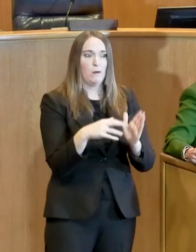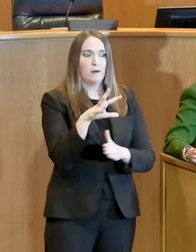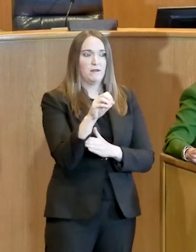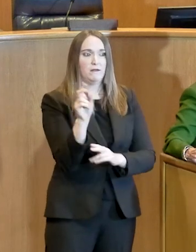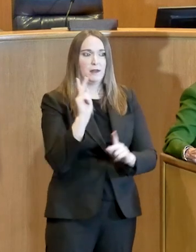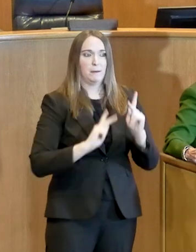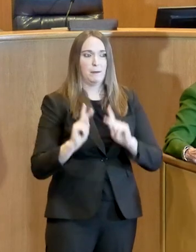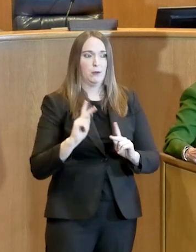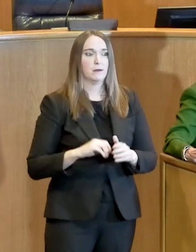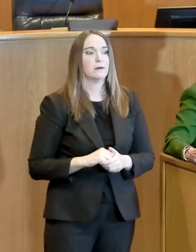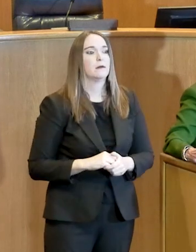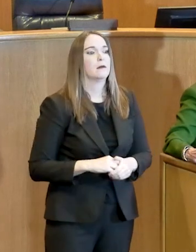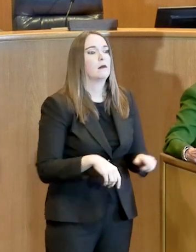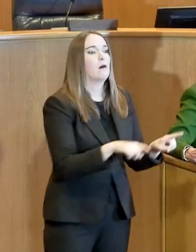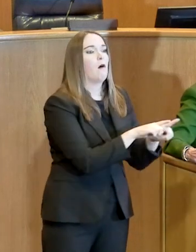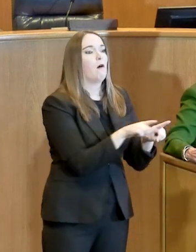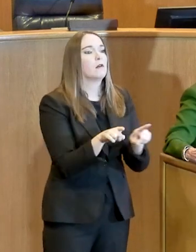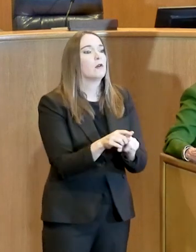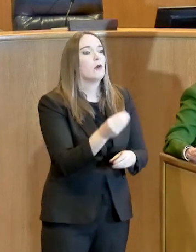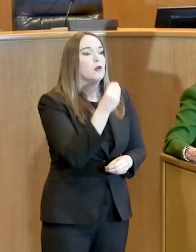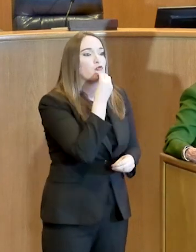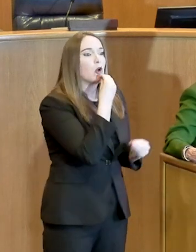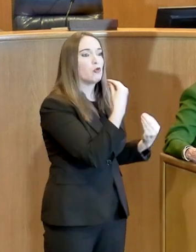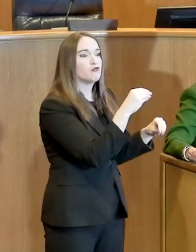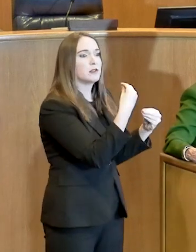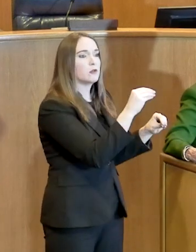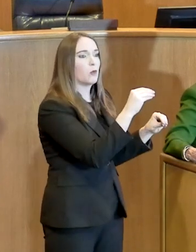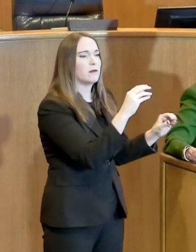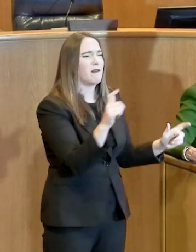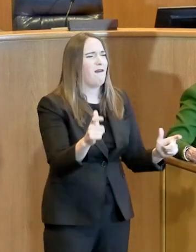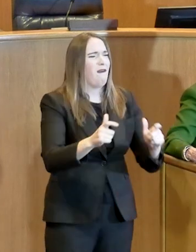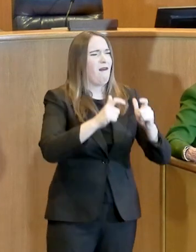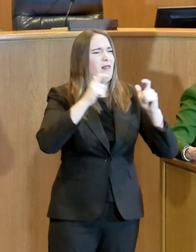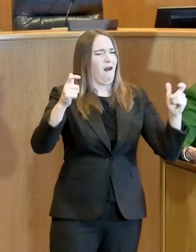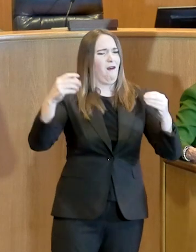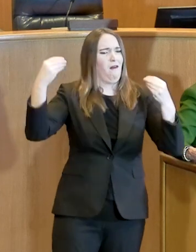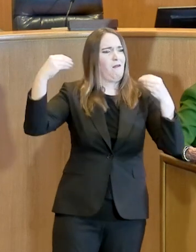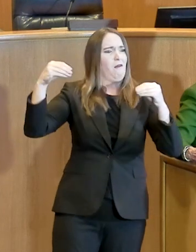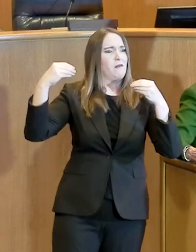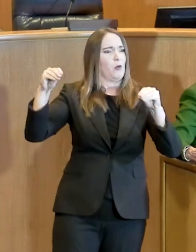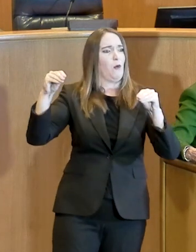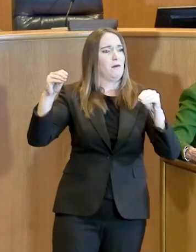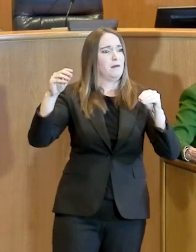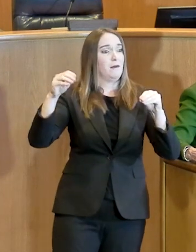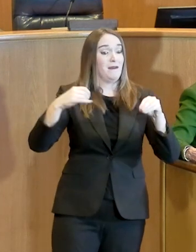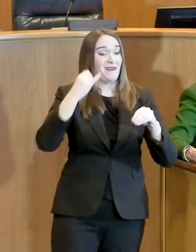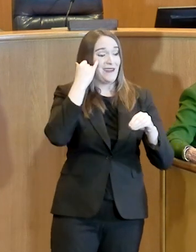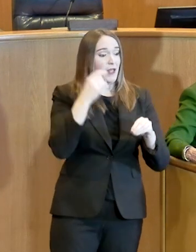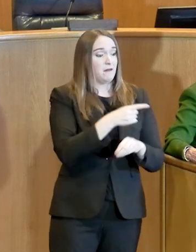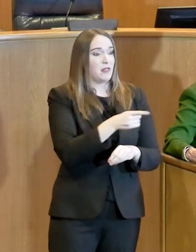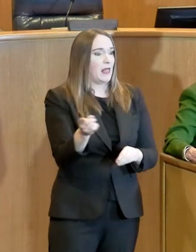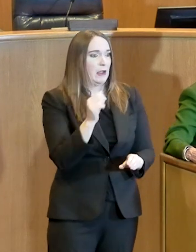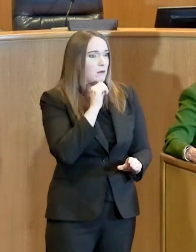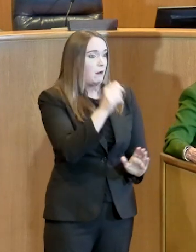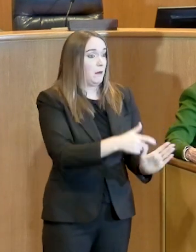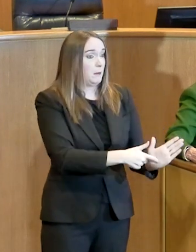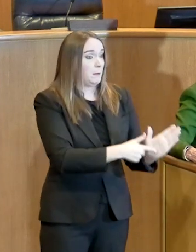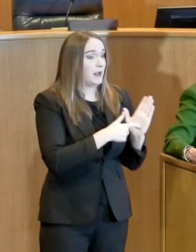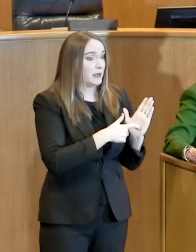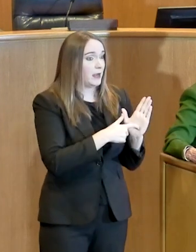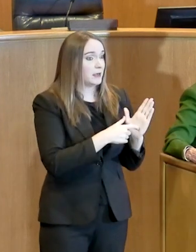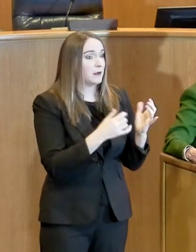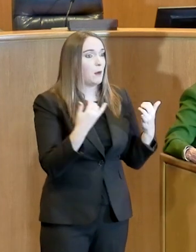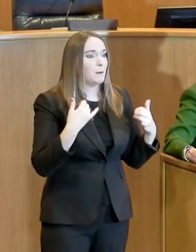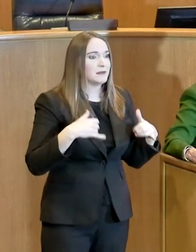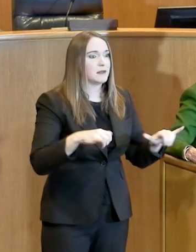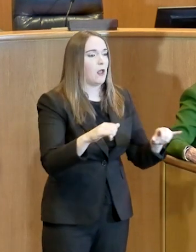grocery stores, large retail establishments, really adhere even if they're not mandated. Residential